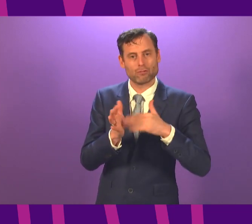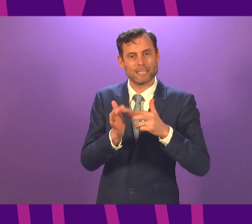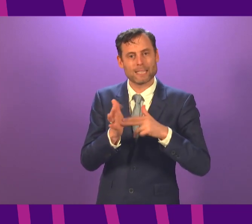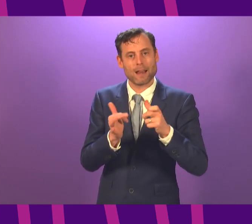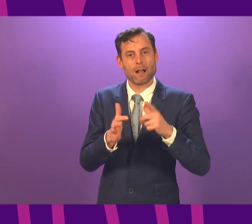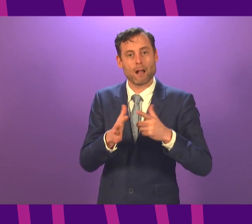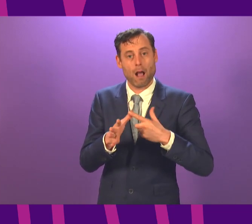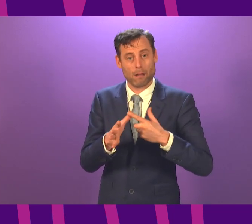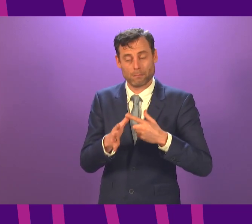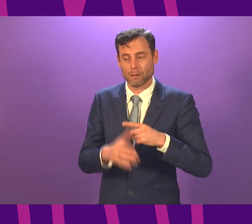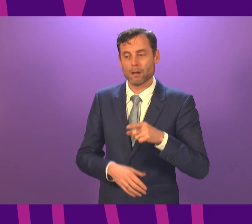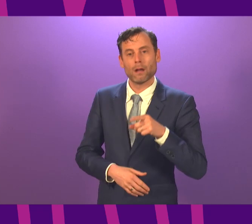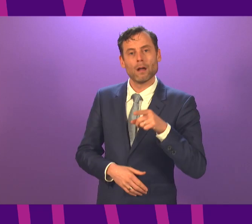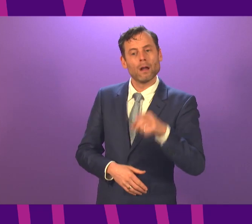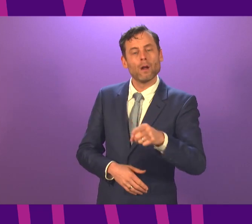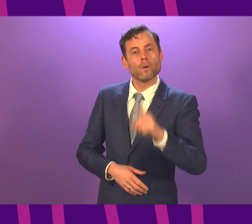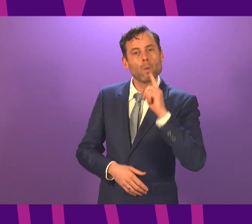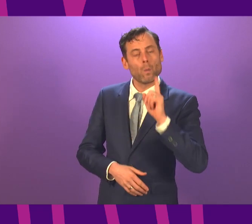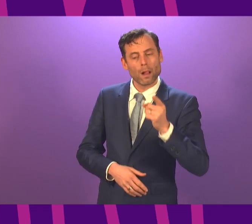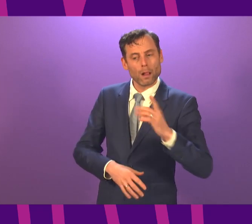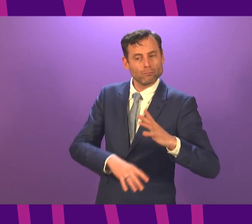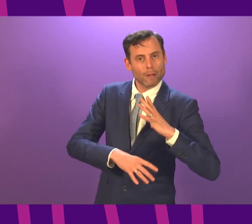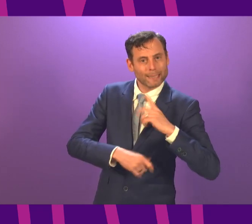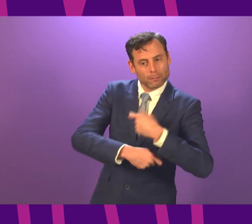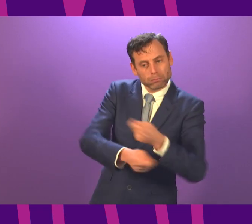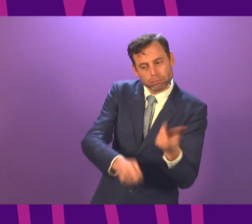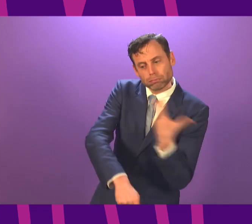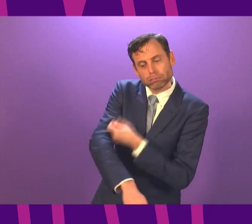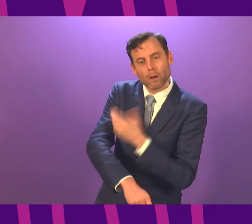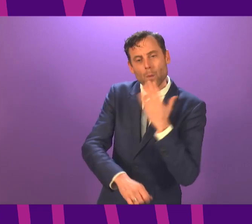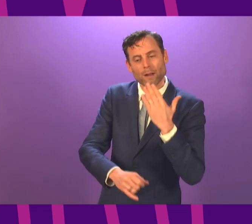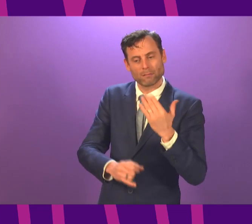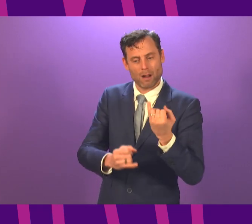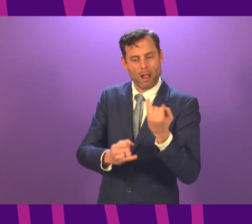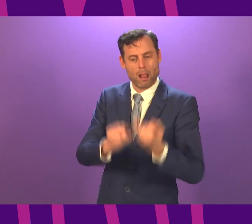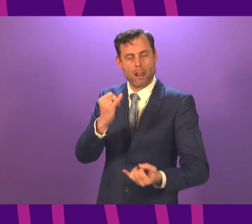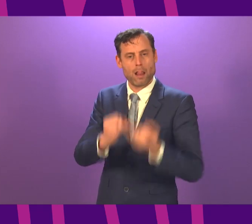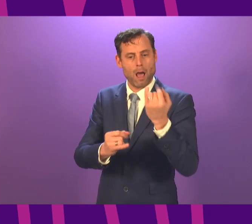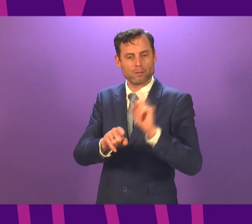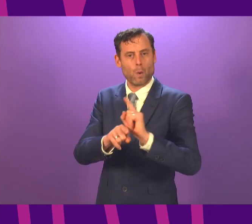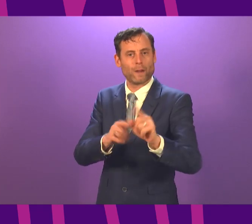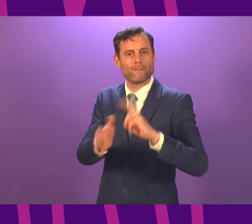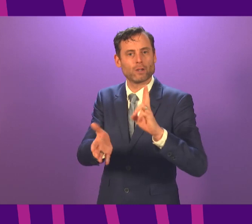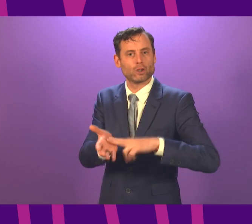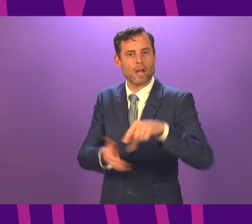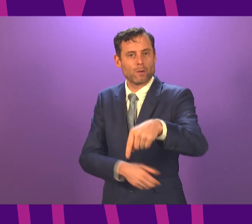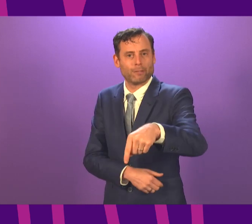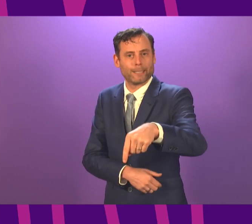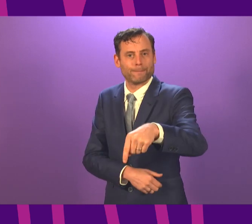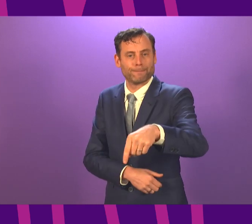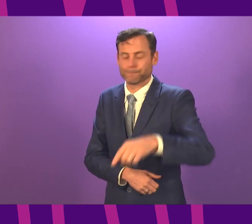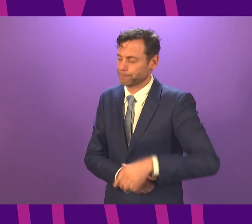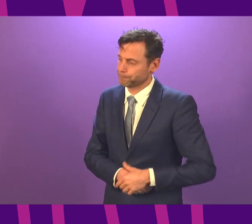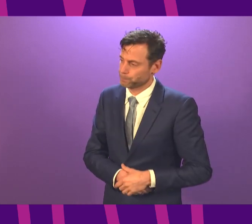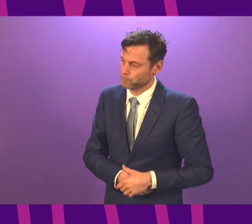will be available only in the last week of January. We don't yet have certainty on supply schedules beyond January, but we will keep